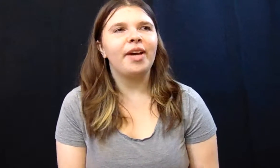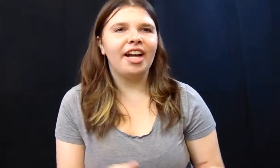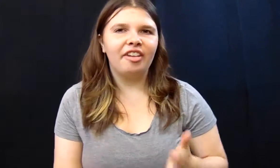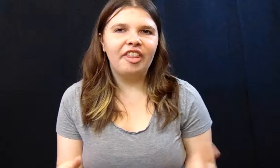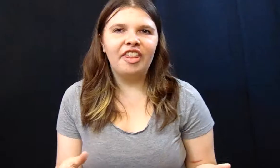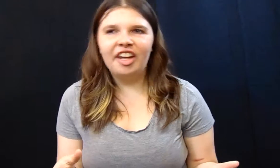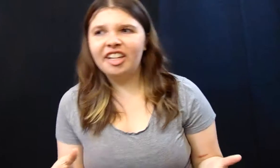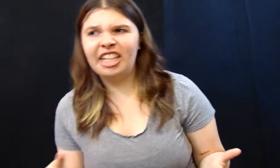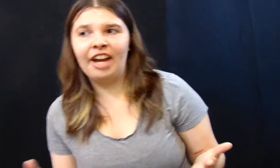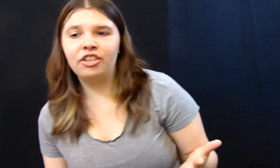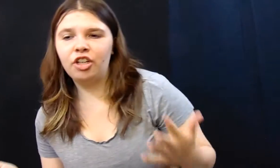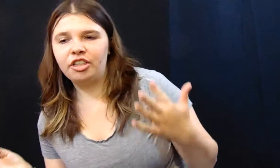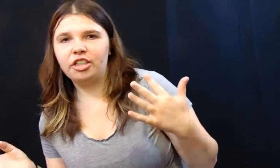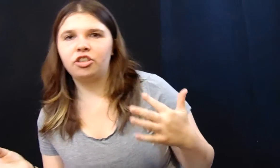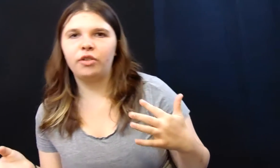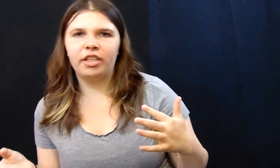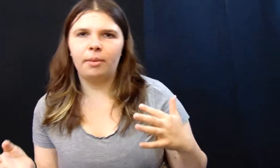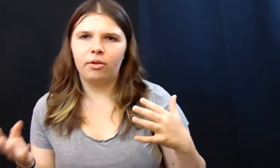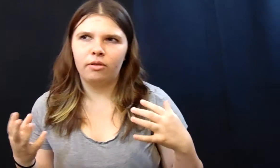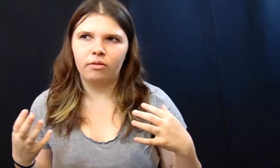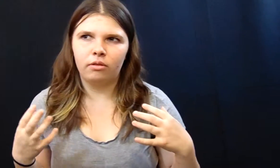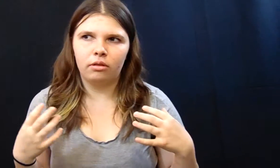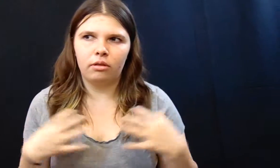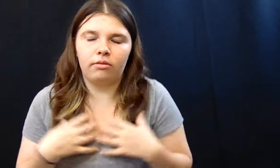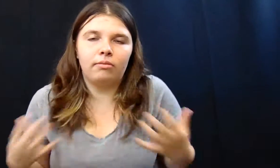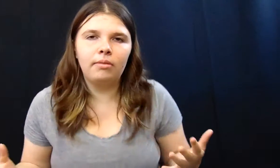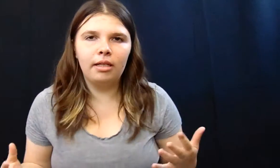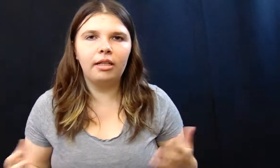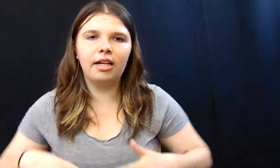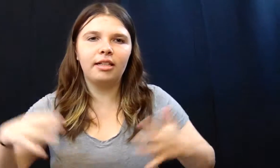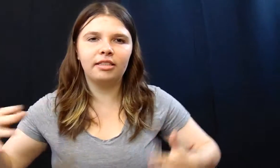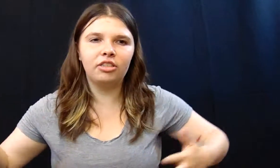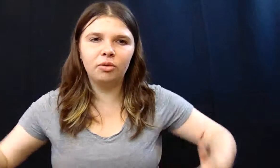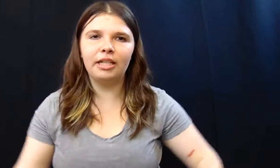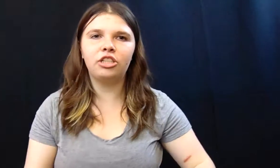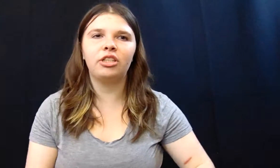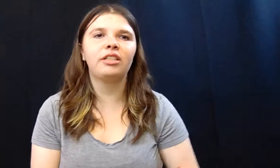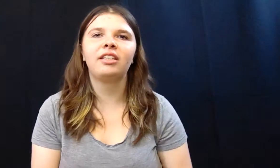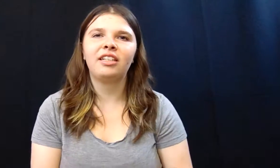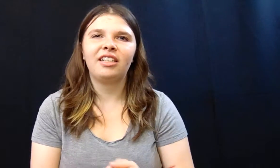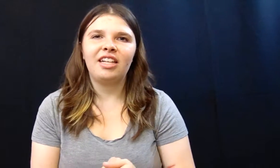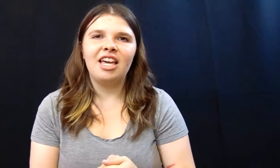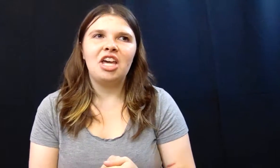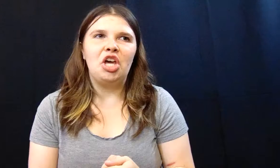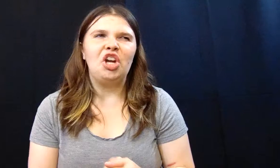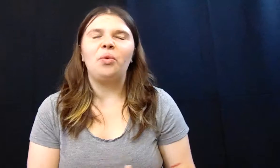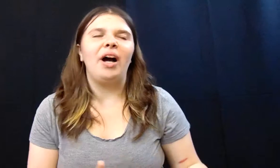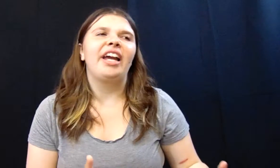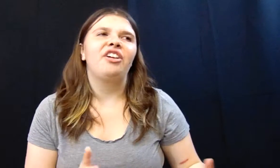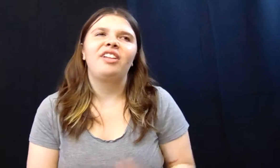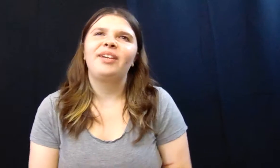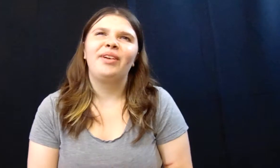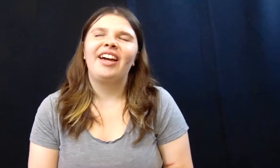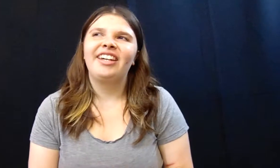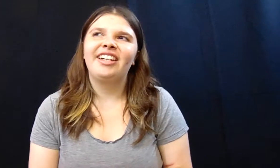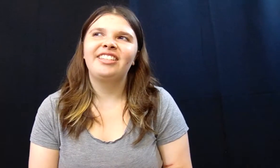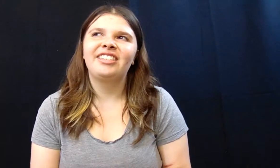kind of thing because I haven't done like a story time of me kind of situation in a while I guess